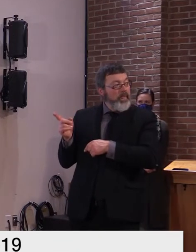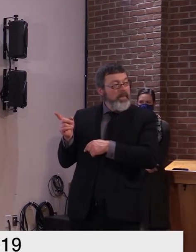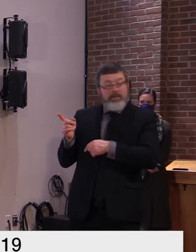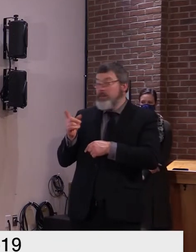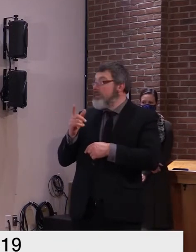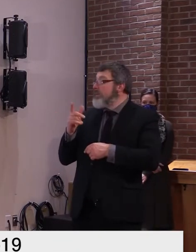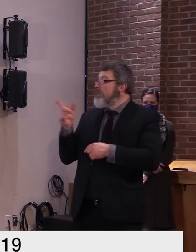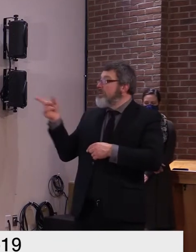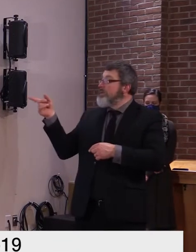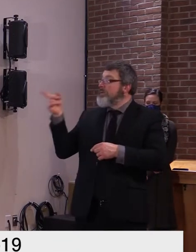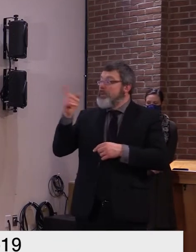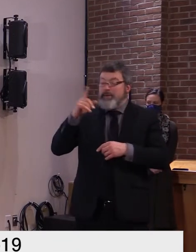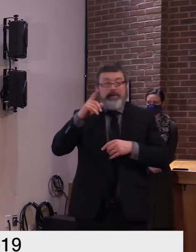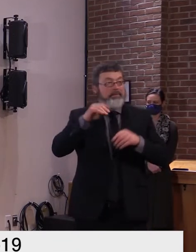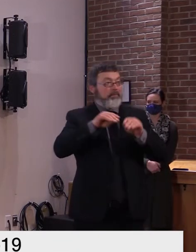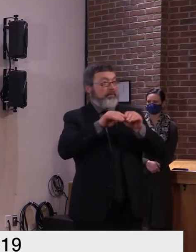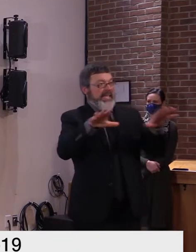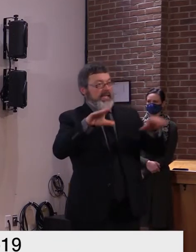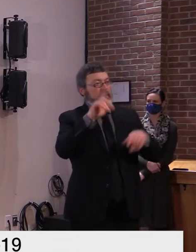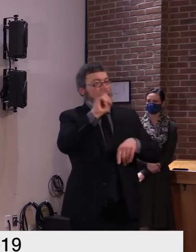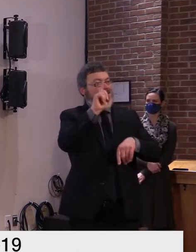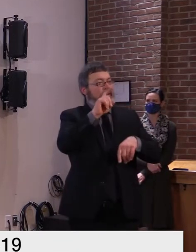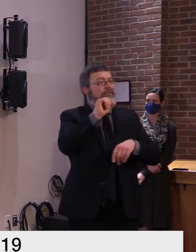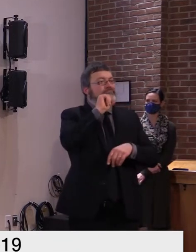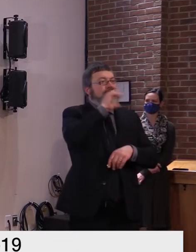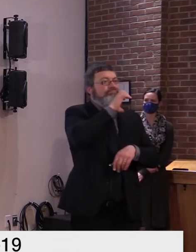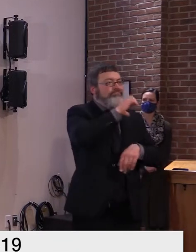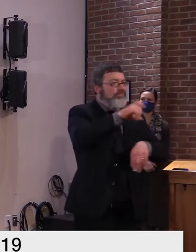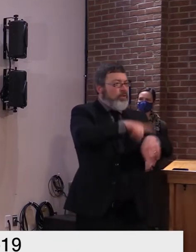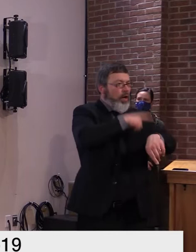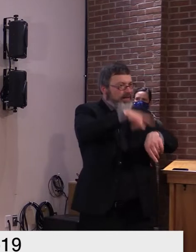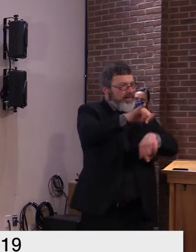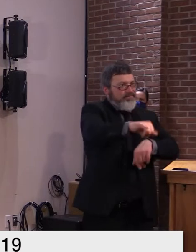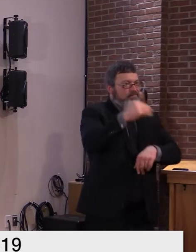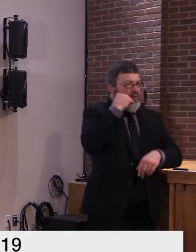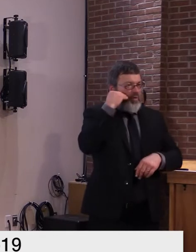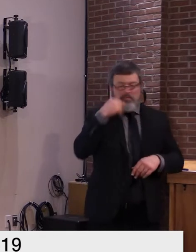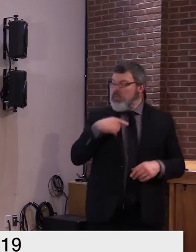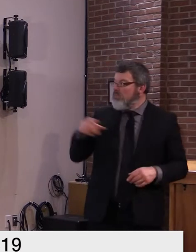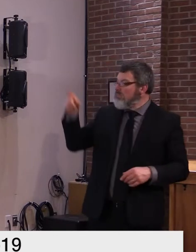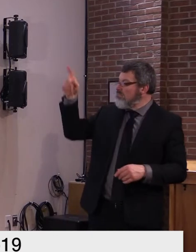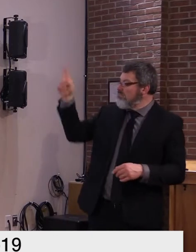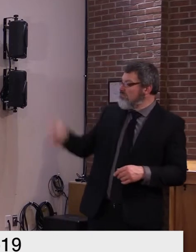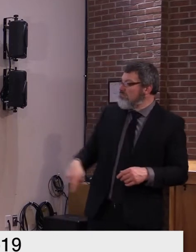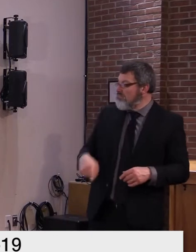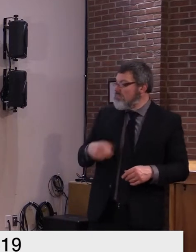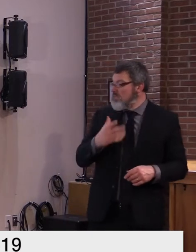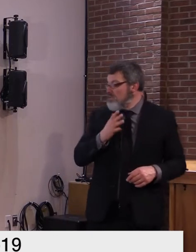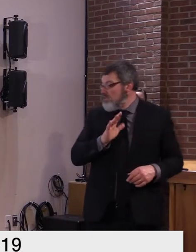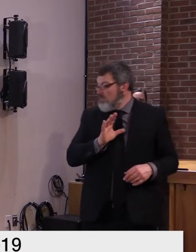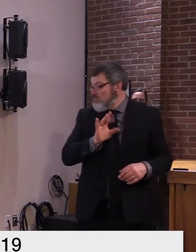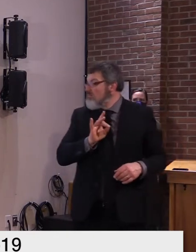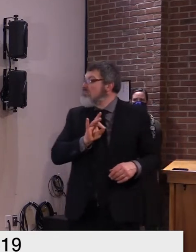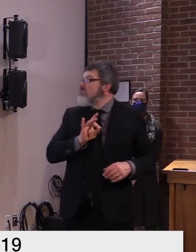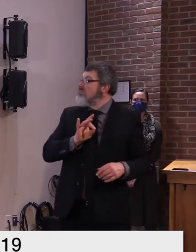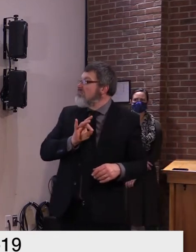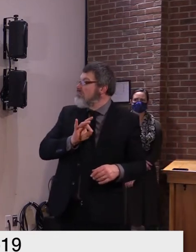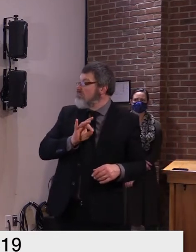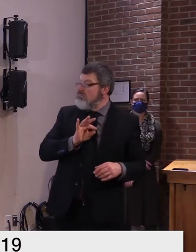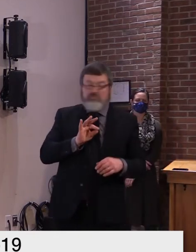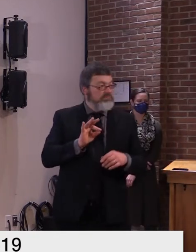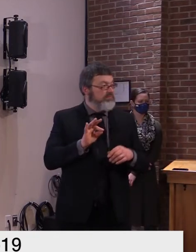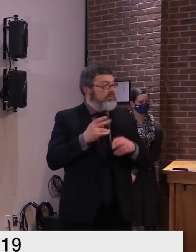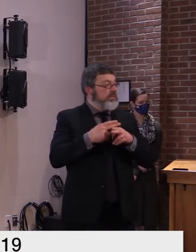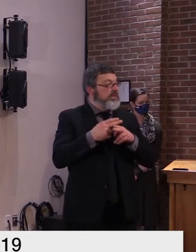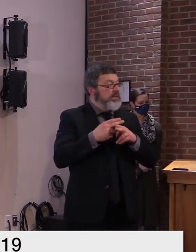again they vary by the site we are also as of today going to be adding